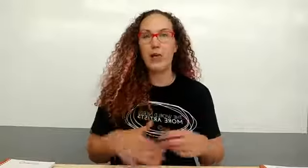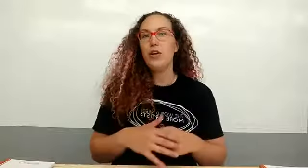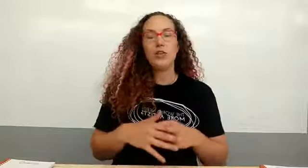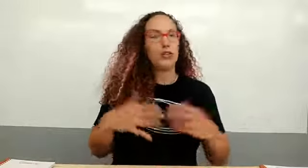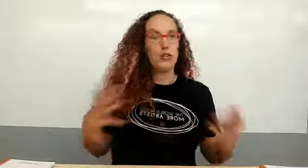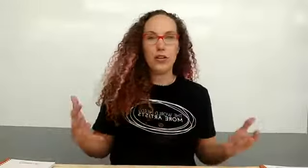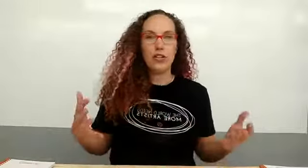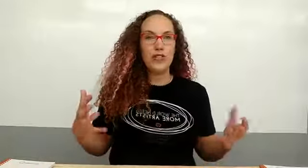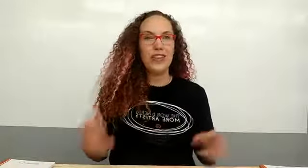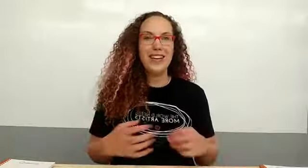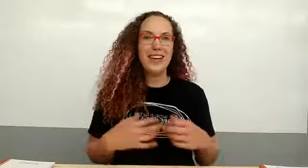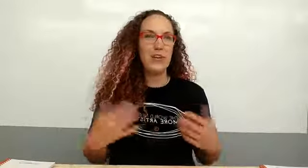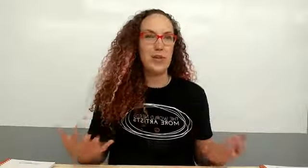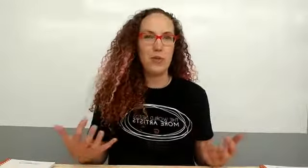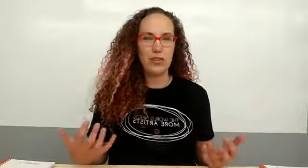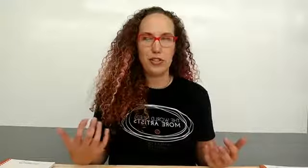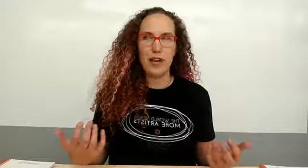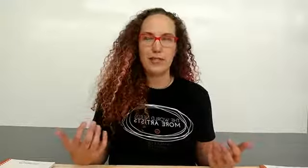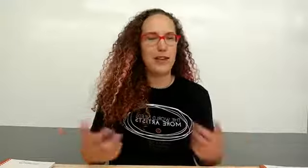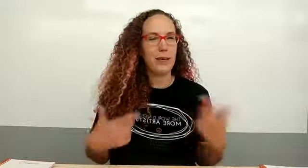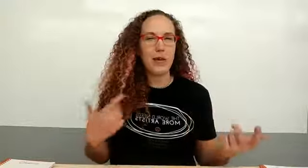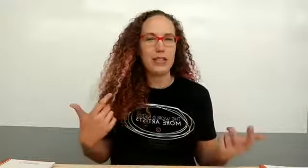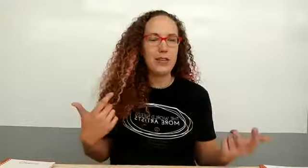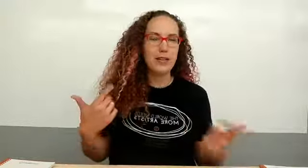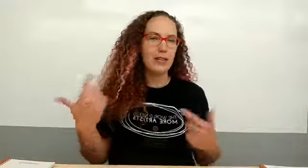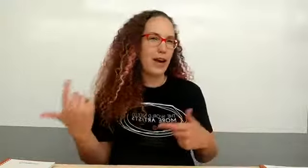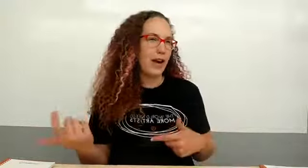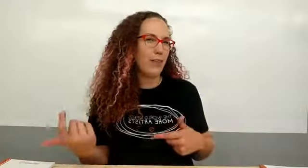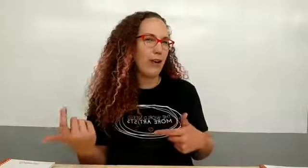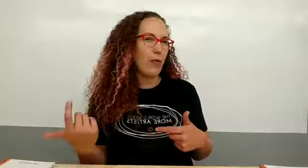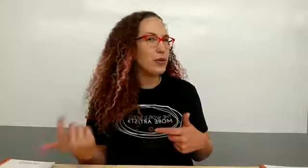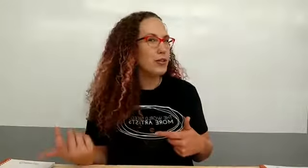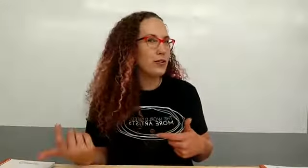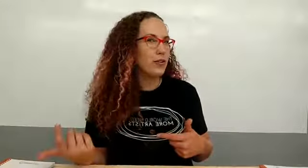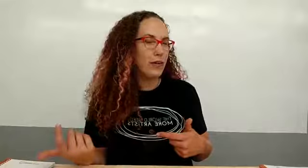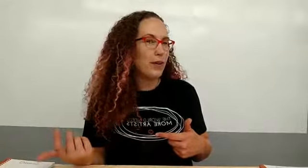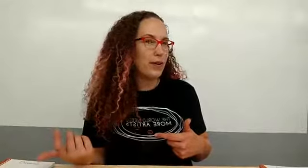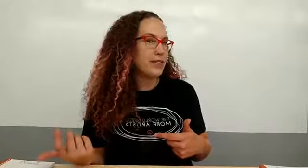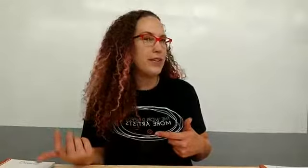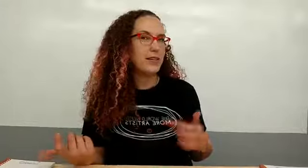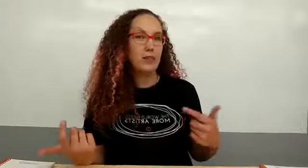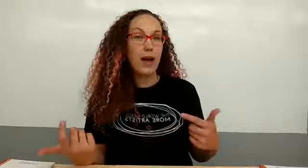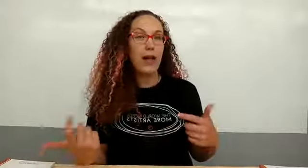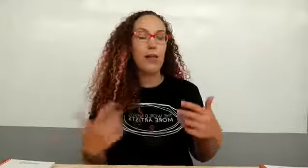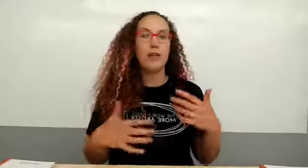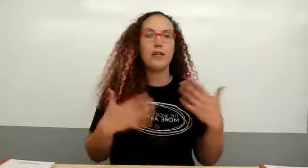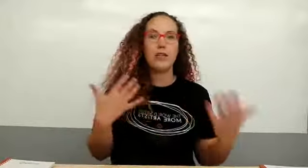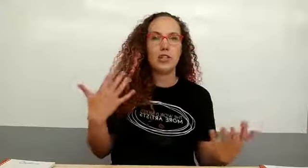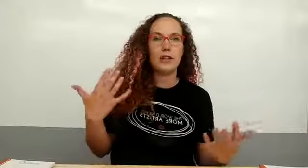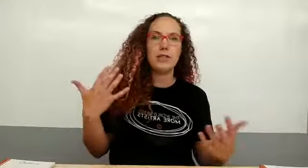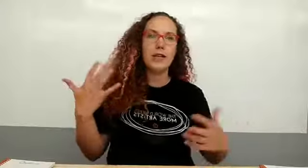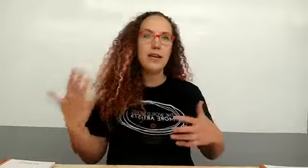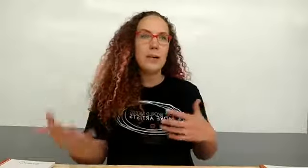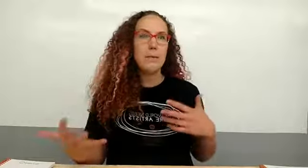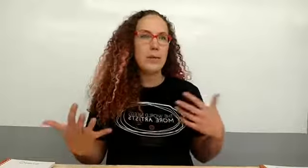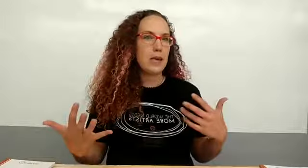you can tune in and you can watch your class now the question is does that have orangey's little little artists in it as well or is it just me